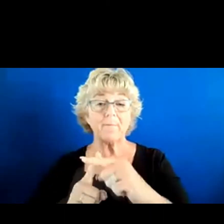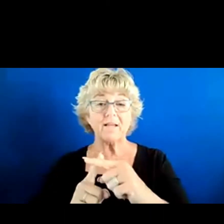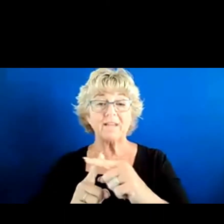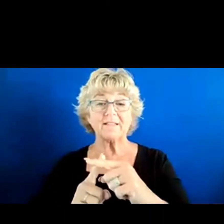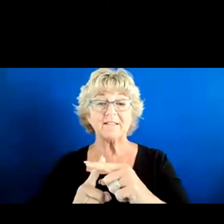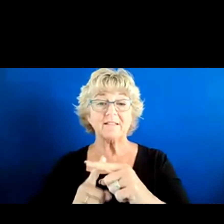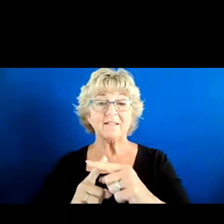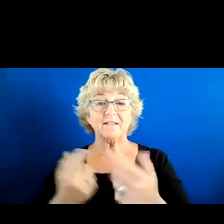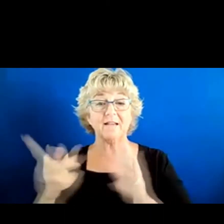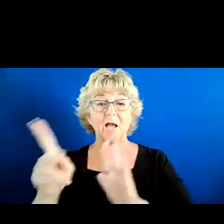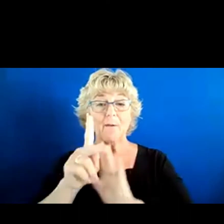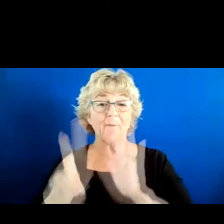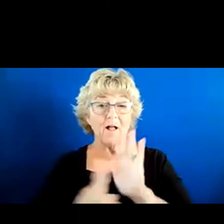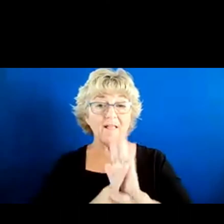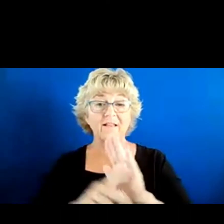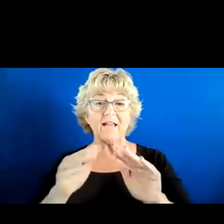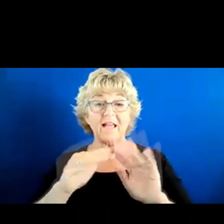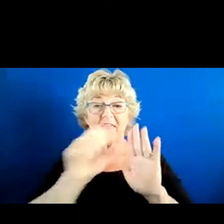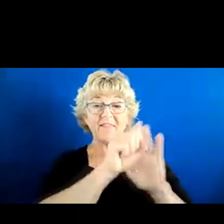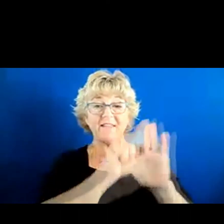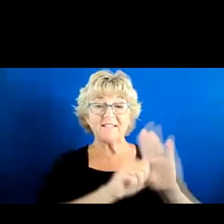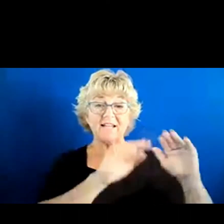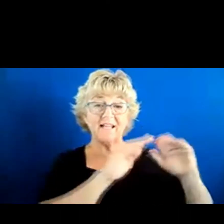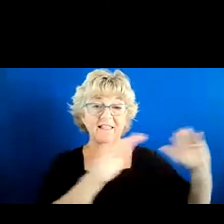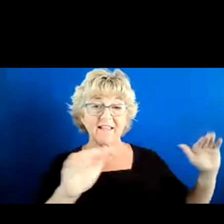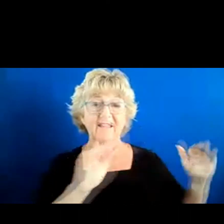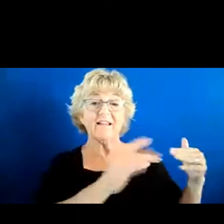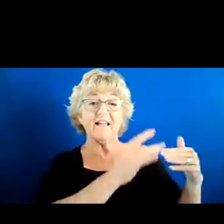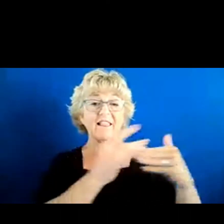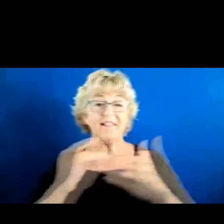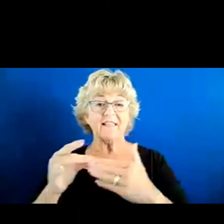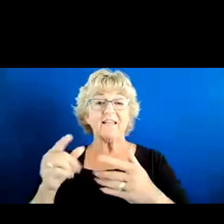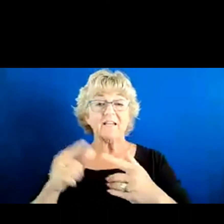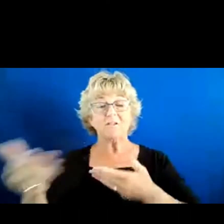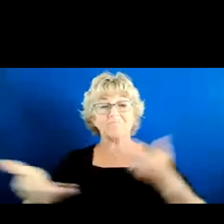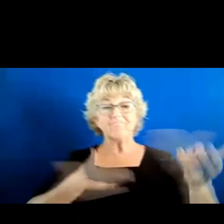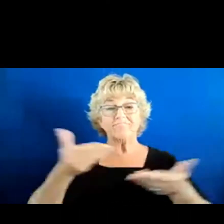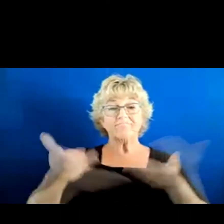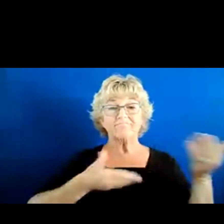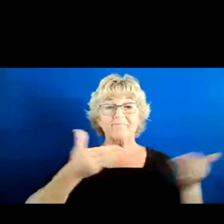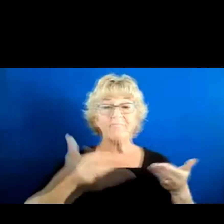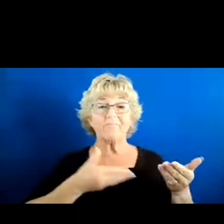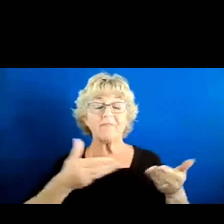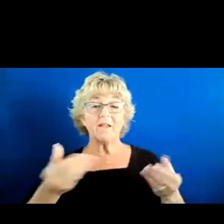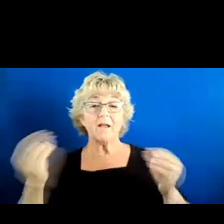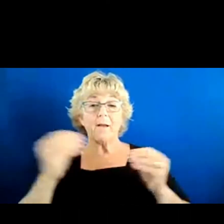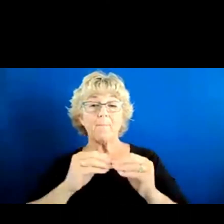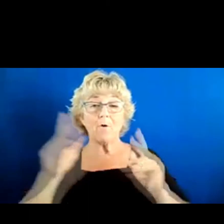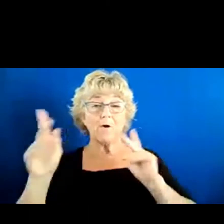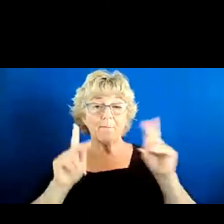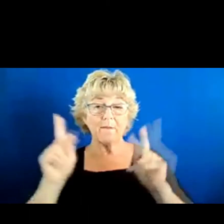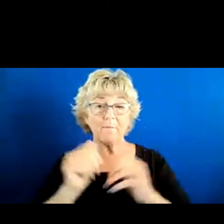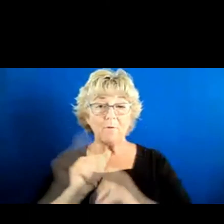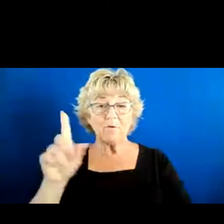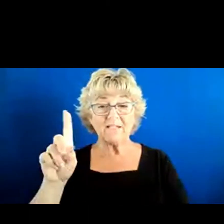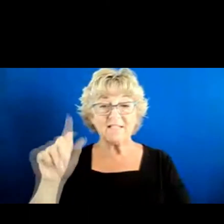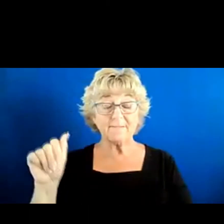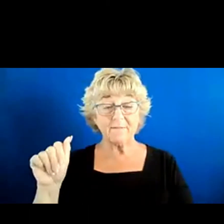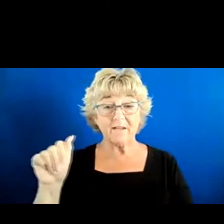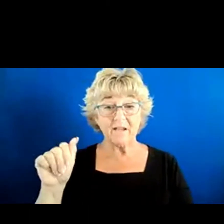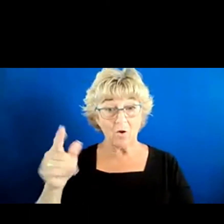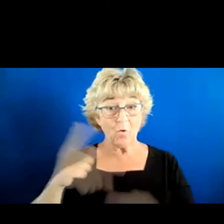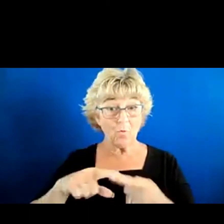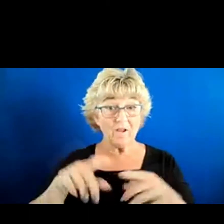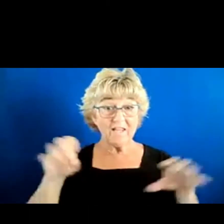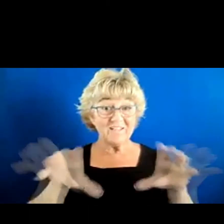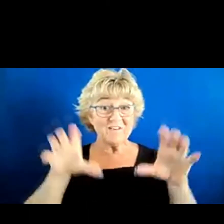policy at the state level that could help lead to more people with disabilities in the labor force across the board. And when he was doing